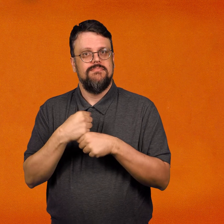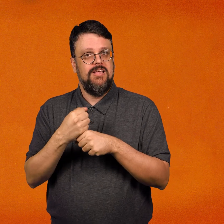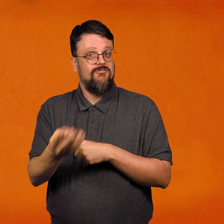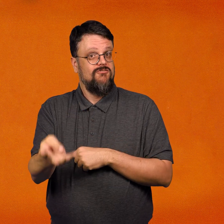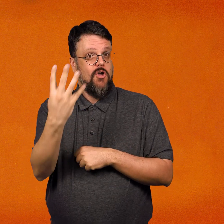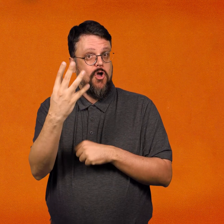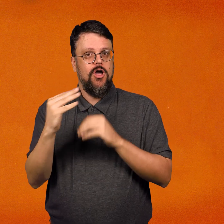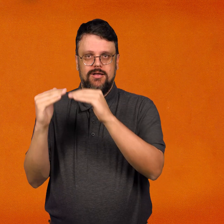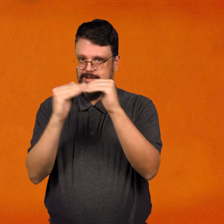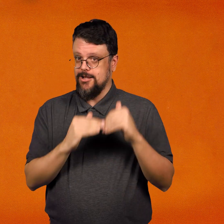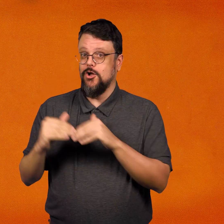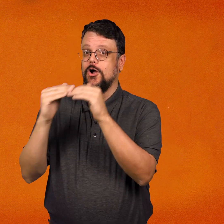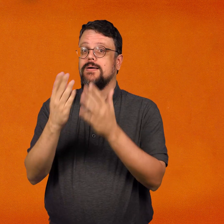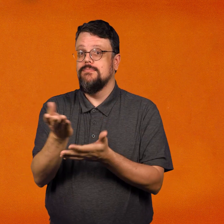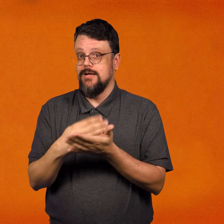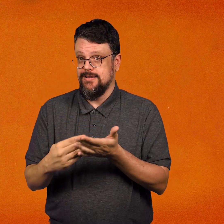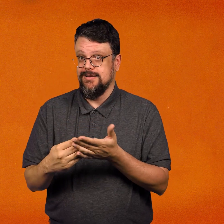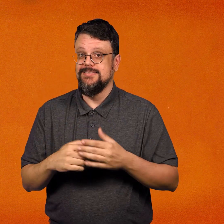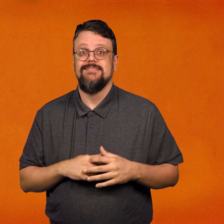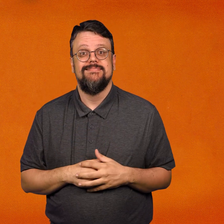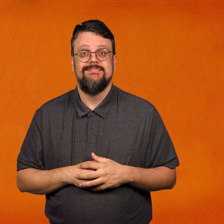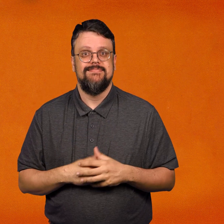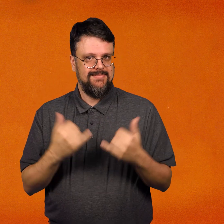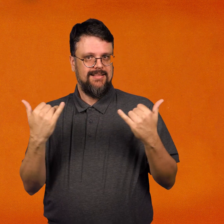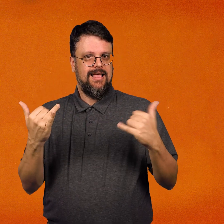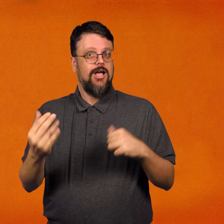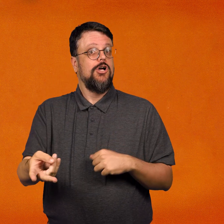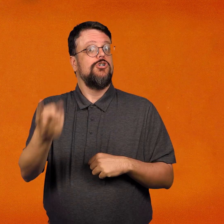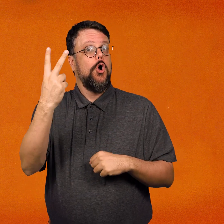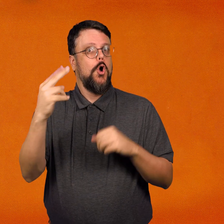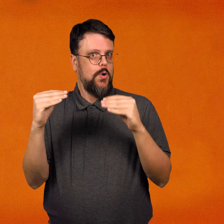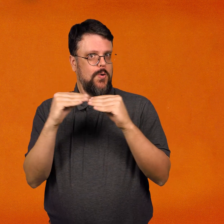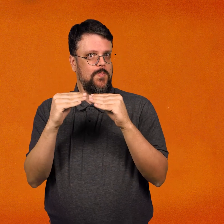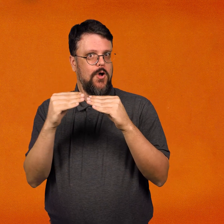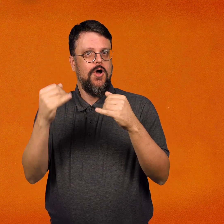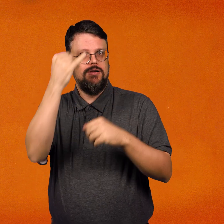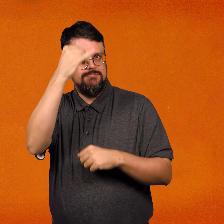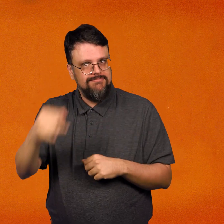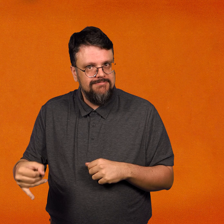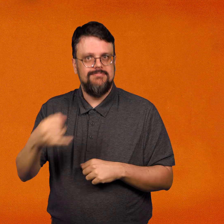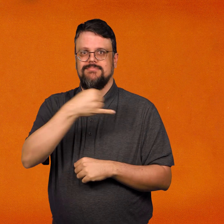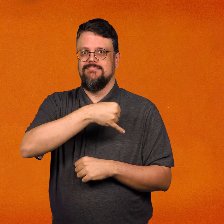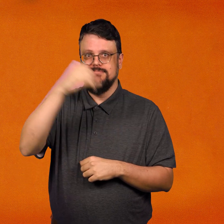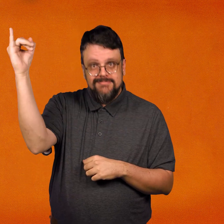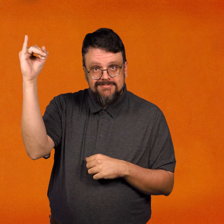dividing it into four equal parts. Next, draw two more lines through the center of the plate,